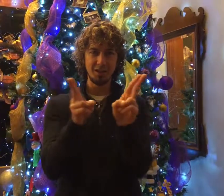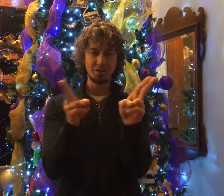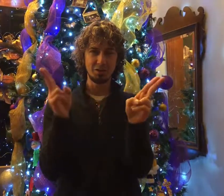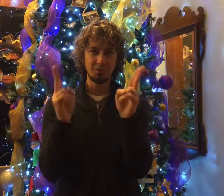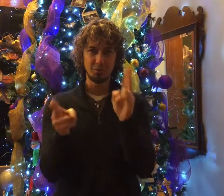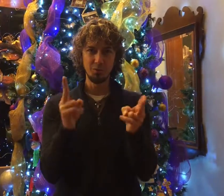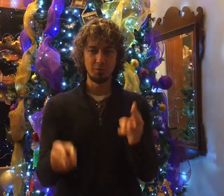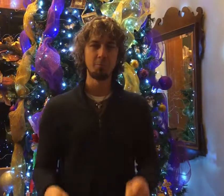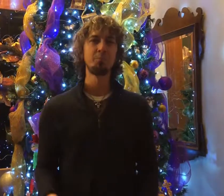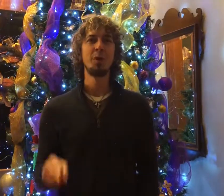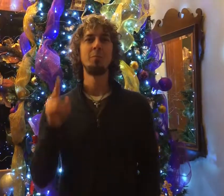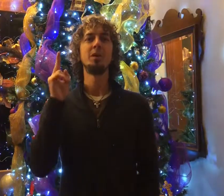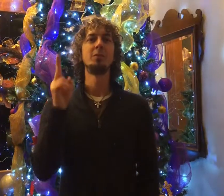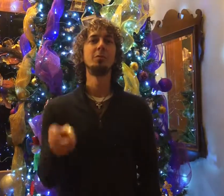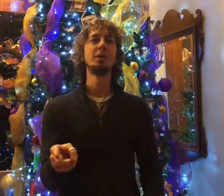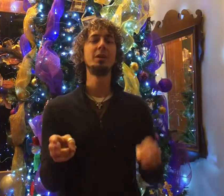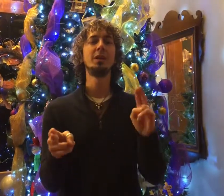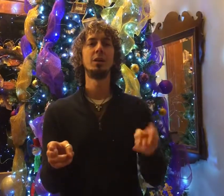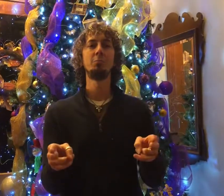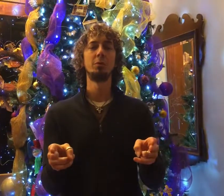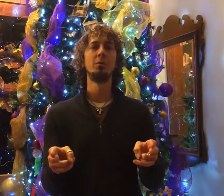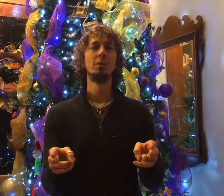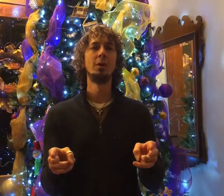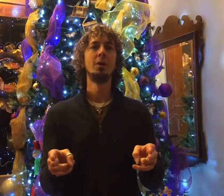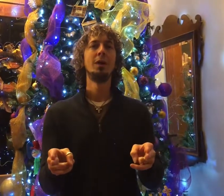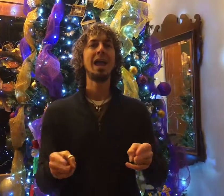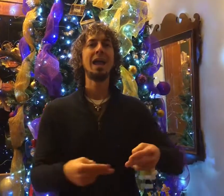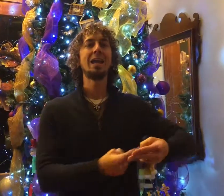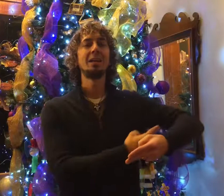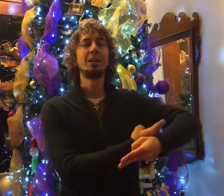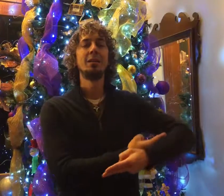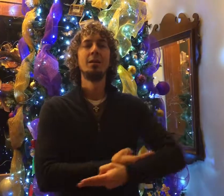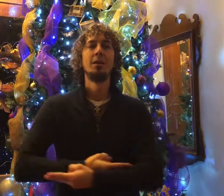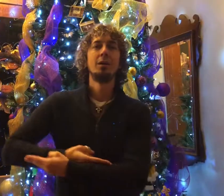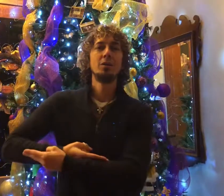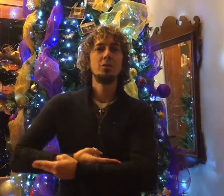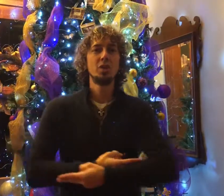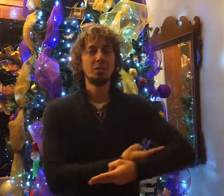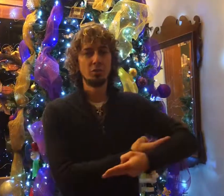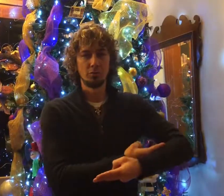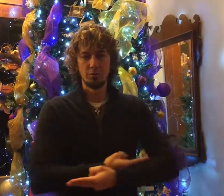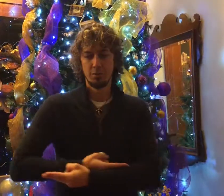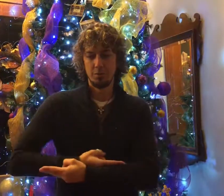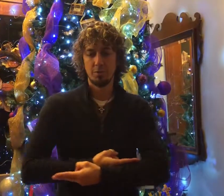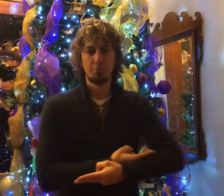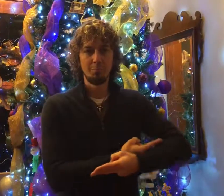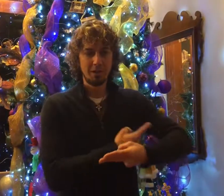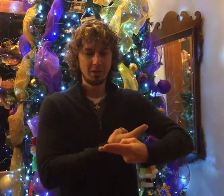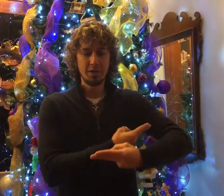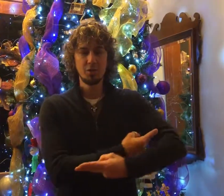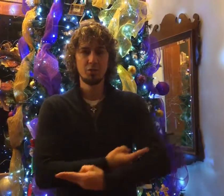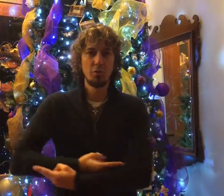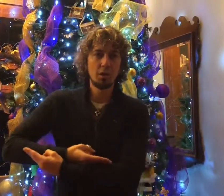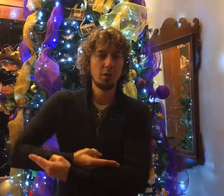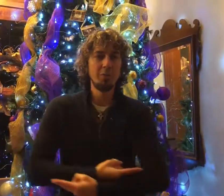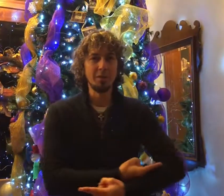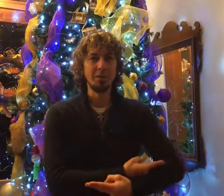H's, 2 of them. Be completely humble and gentle. We're going to make our H's rock our baby.